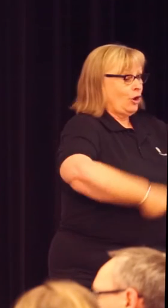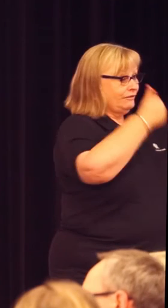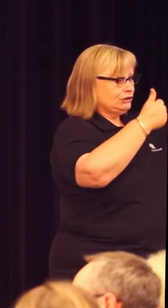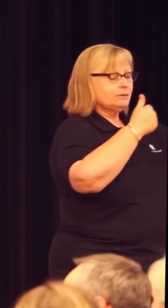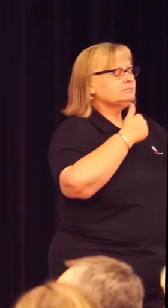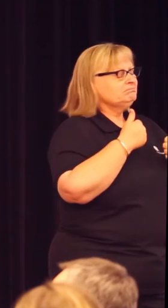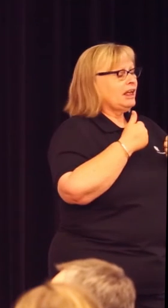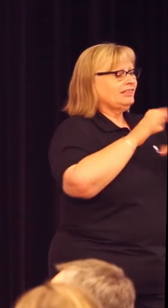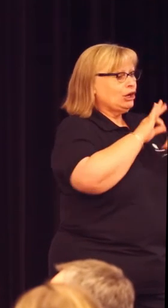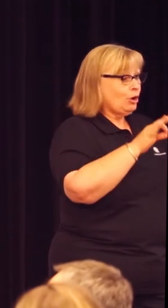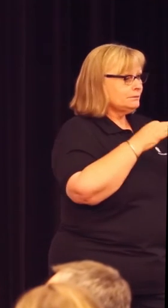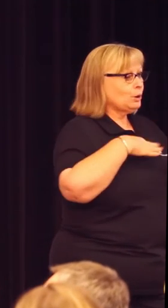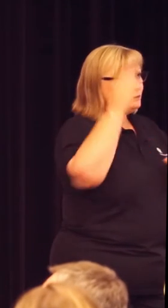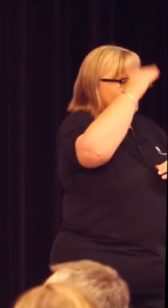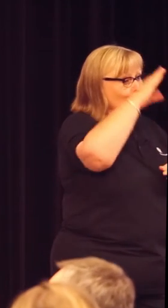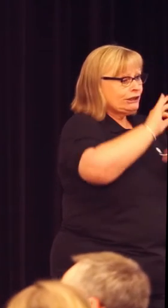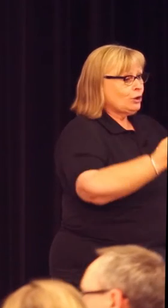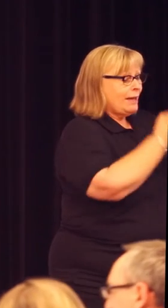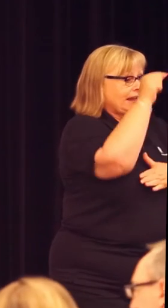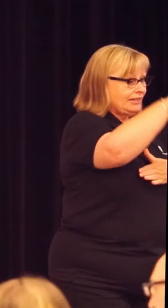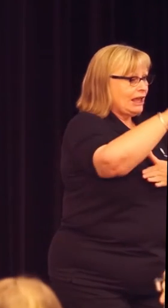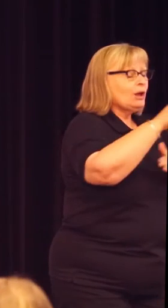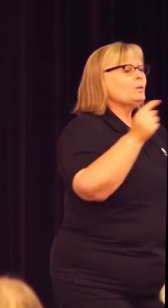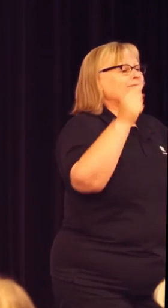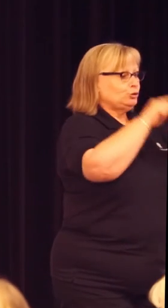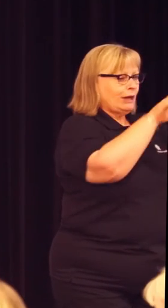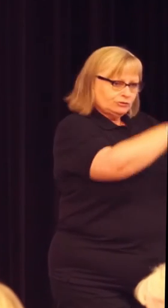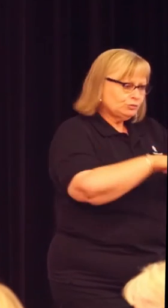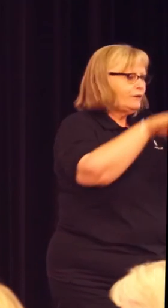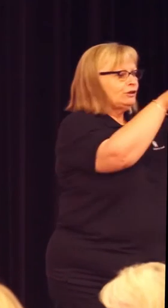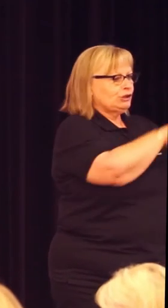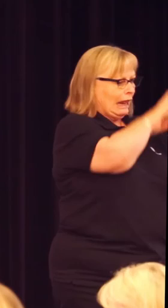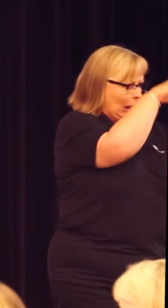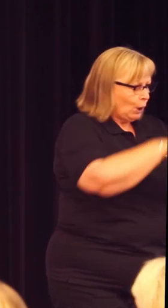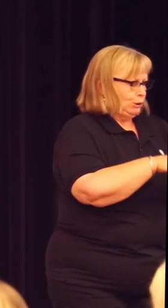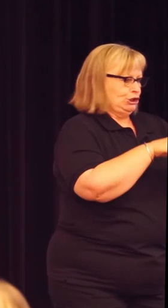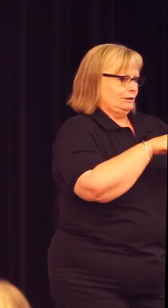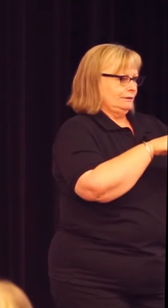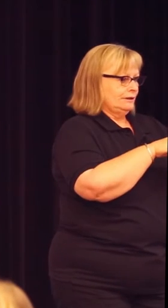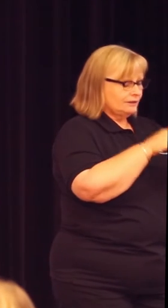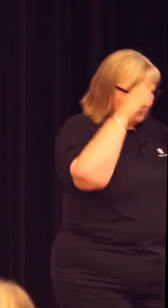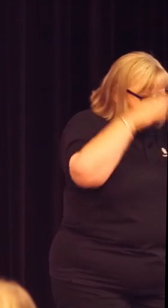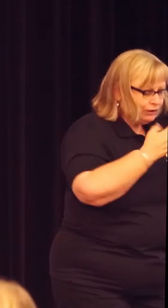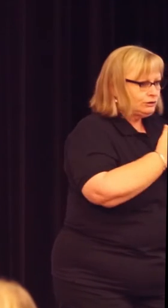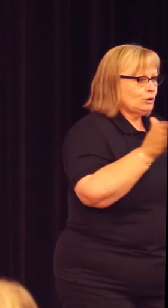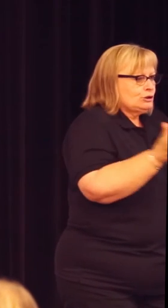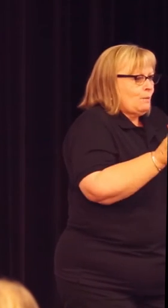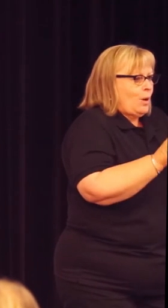the learning is not happening there. And we have to redesign for inclusion and that means focusing on the smaller class teaching.